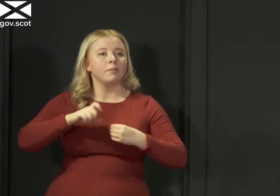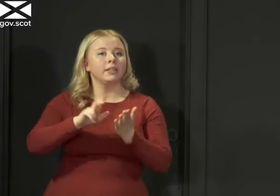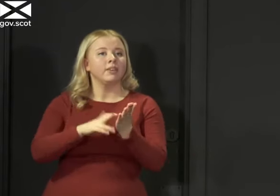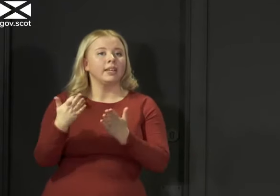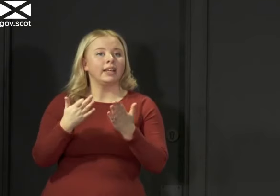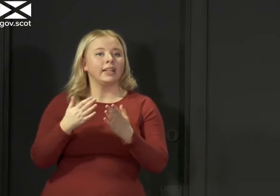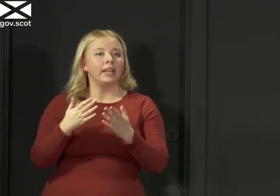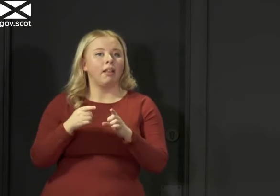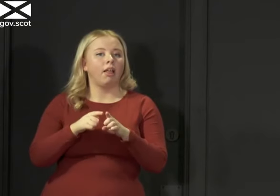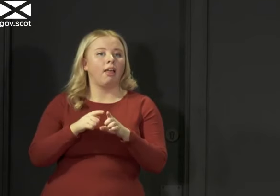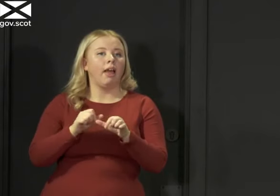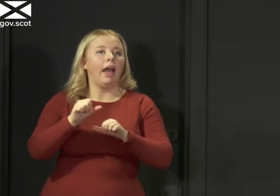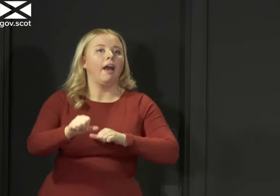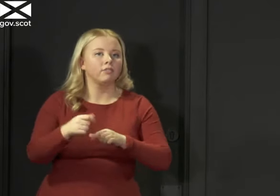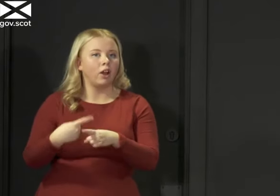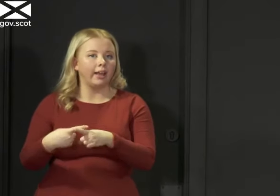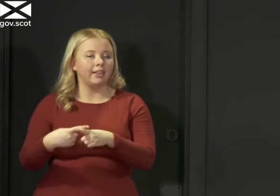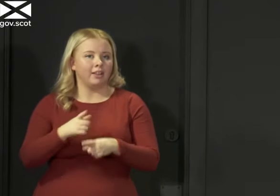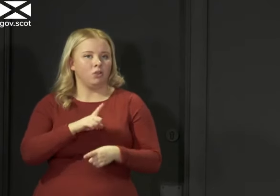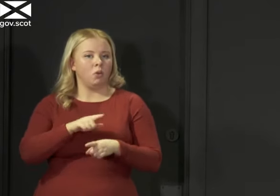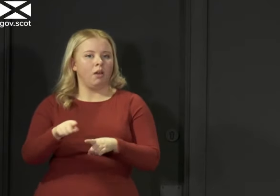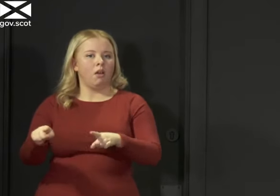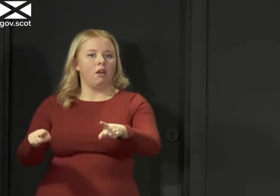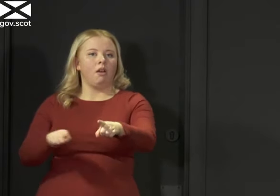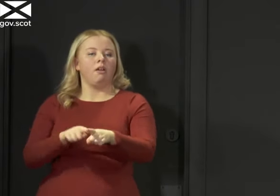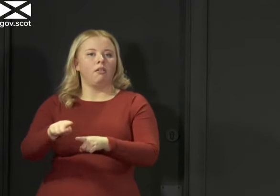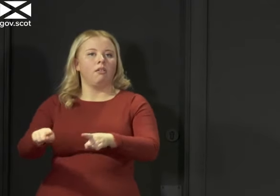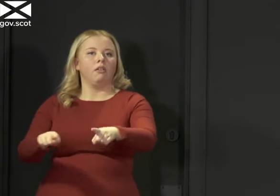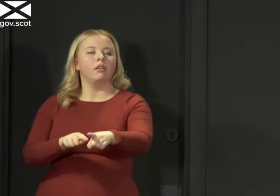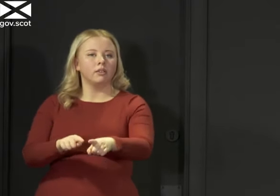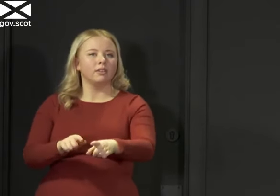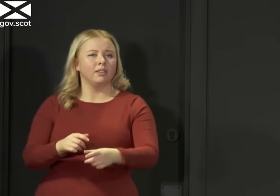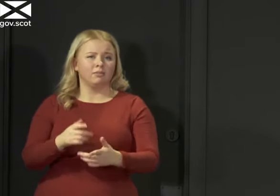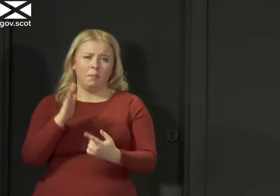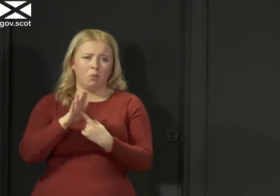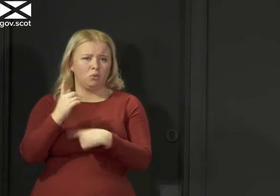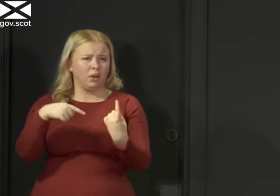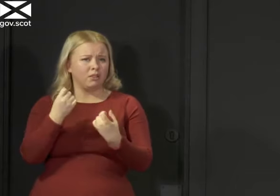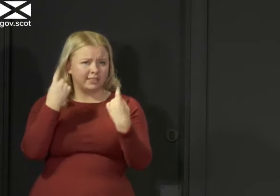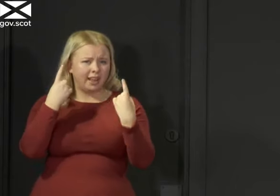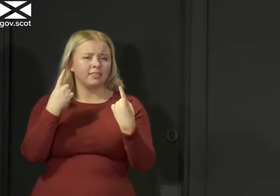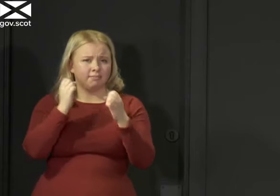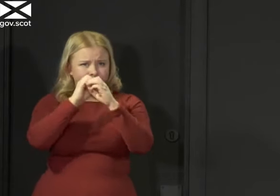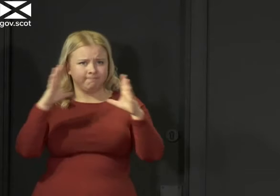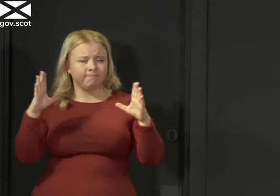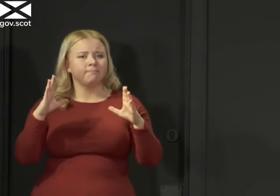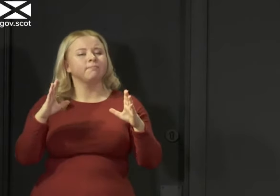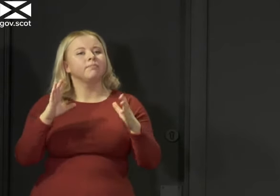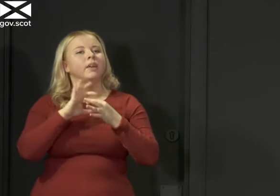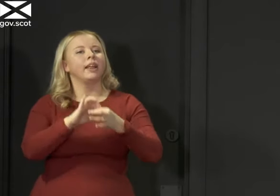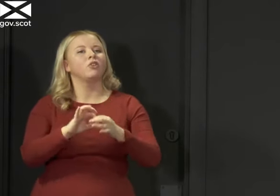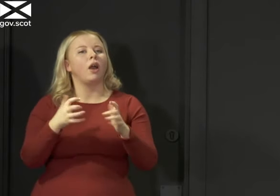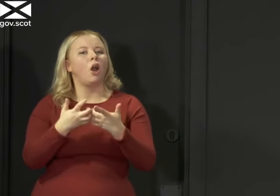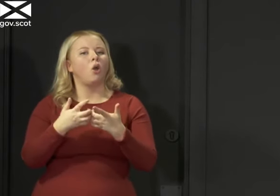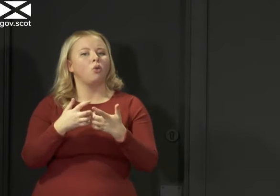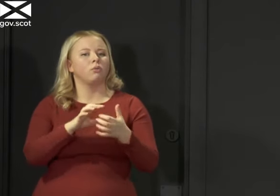the infection curve. So, it's really important that we understand that as much as possible. In terms of how that then feeds